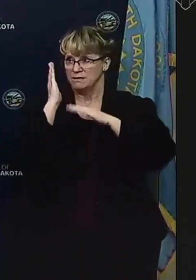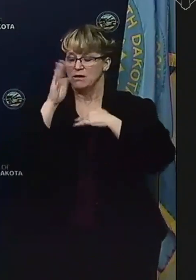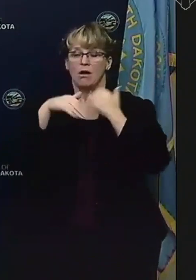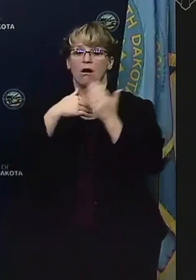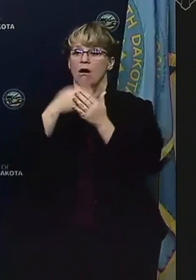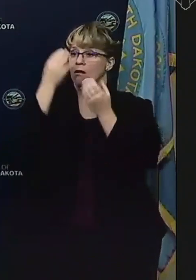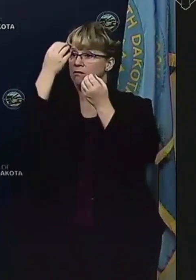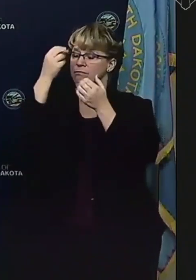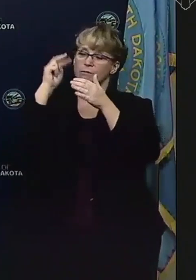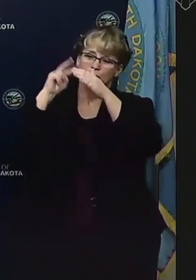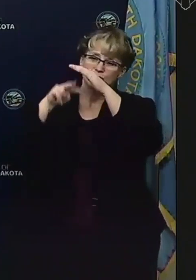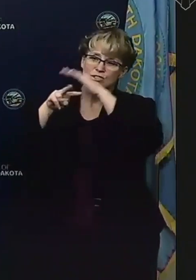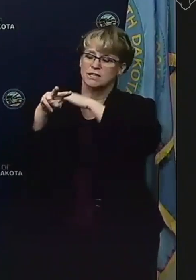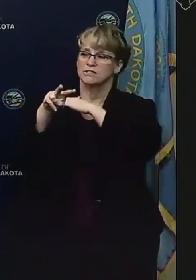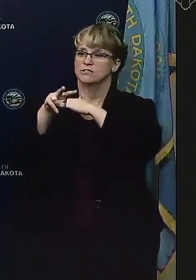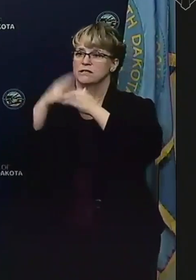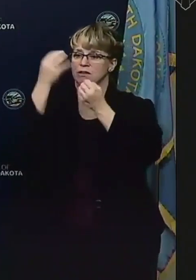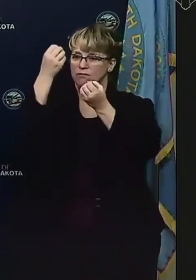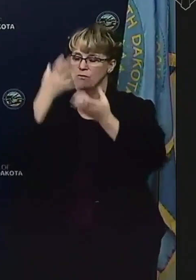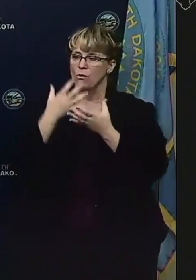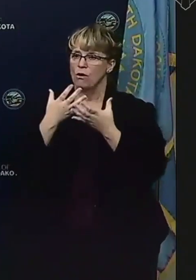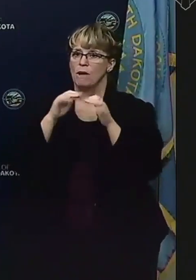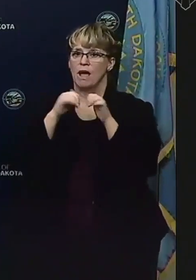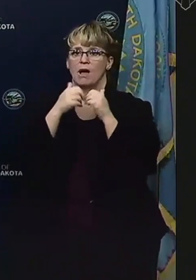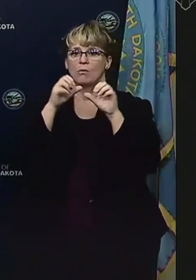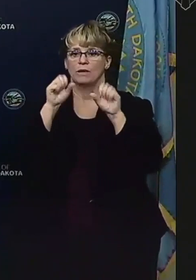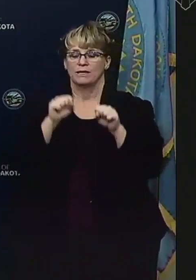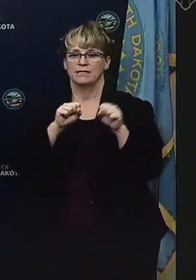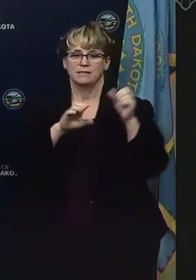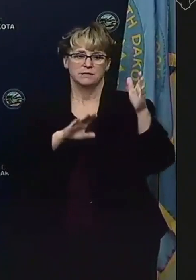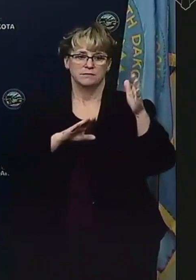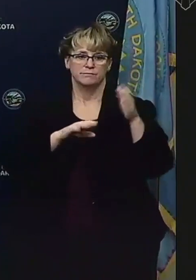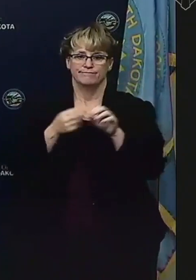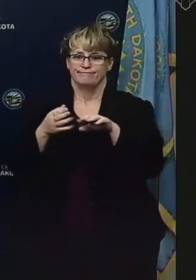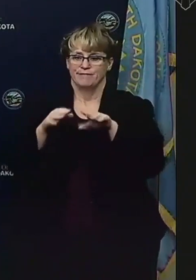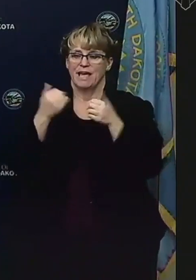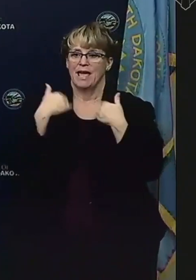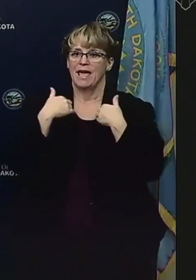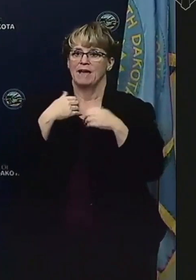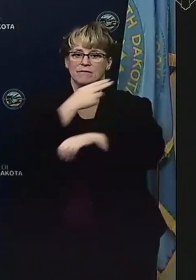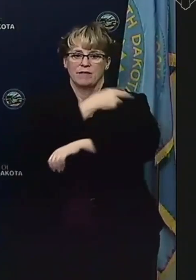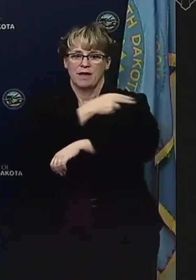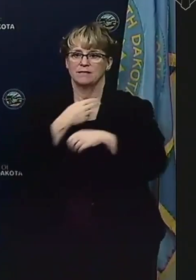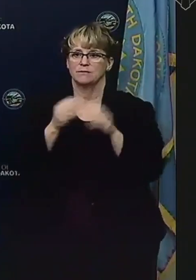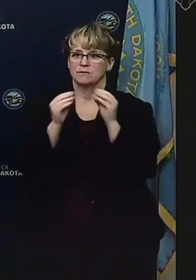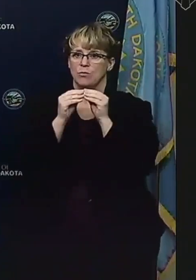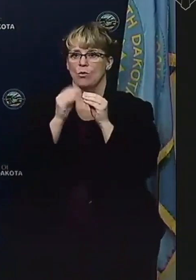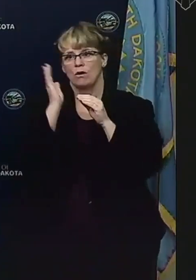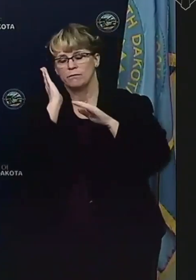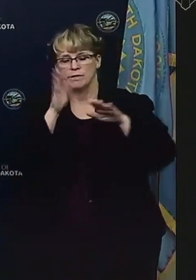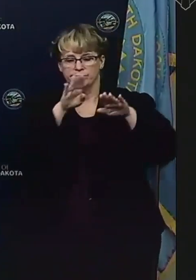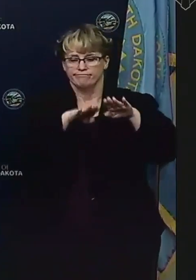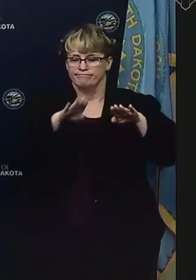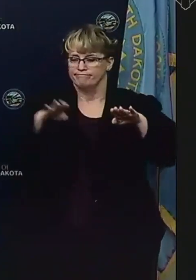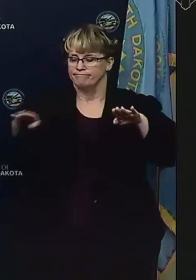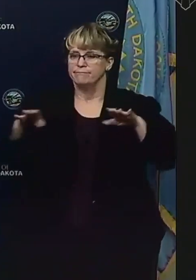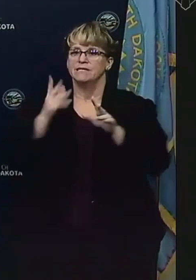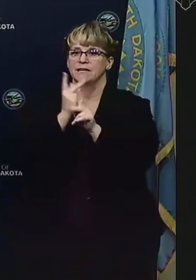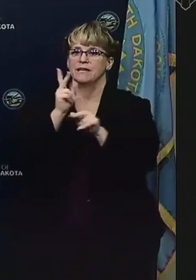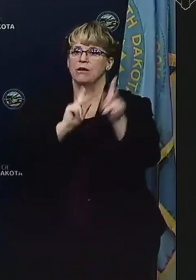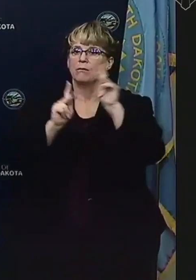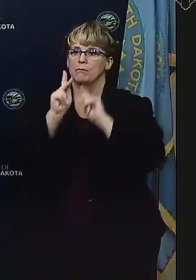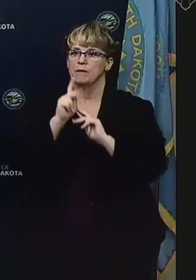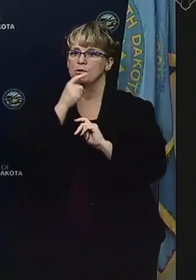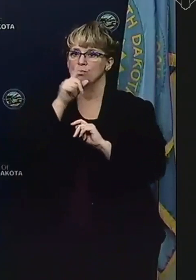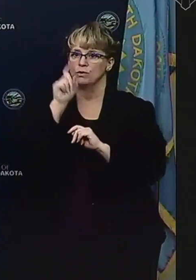these projections and models inform us on how we need to surge up in our health care facilities to make sure we're taking care of people